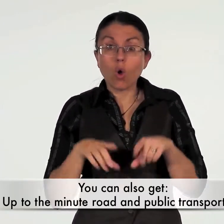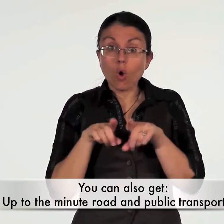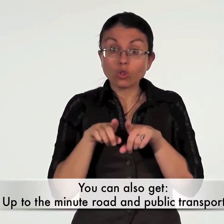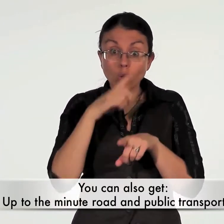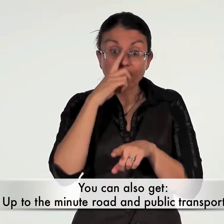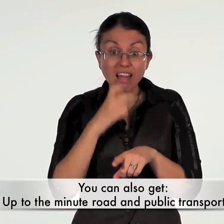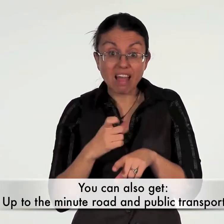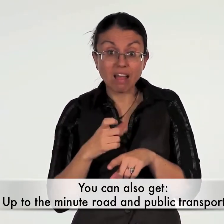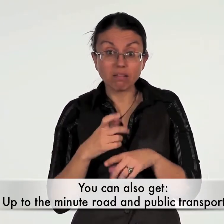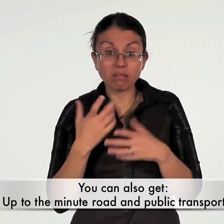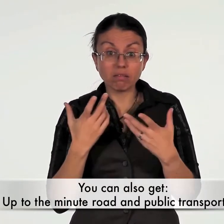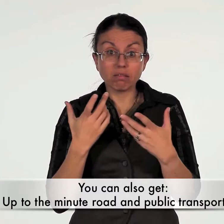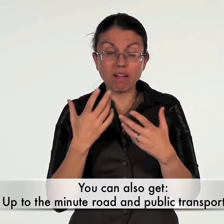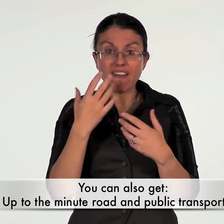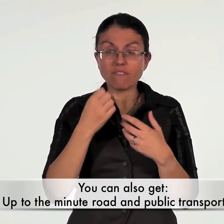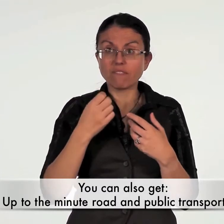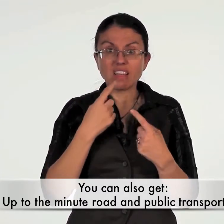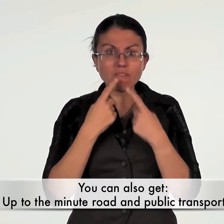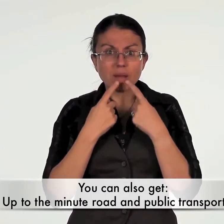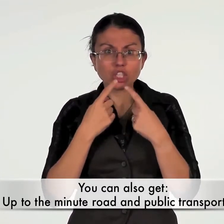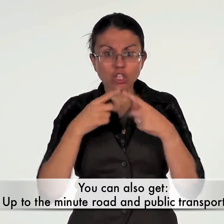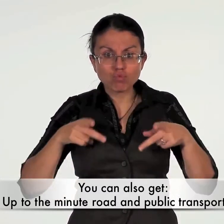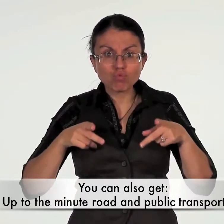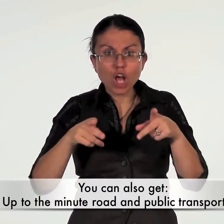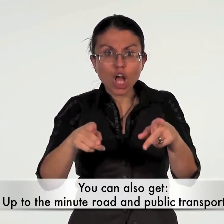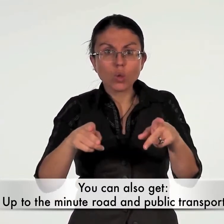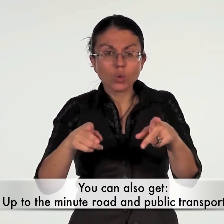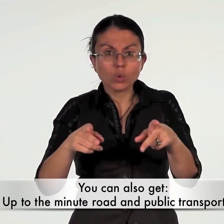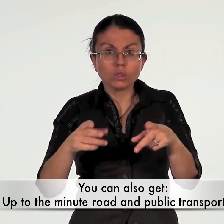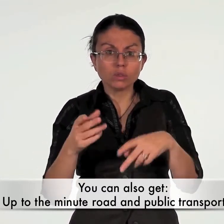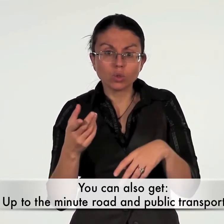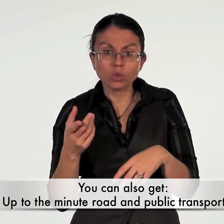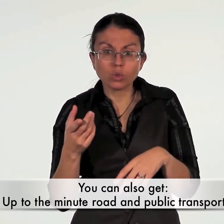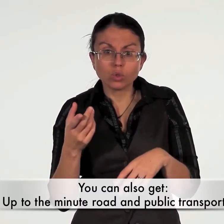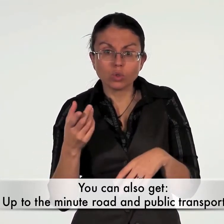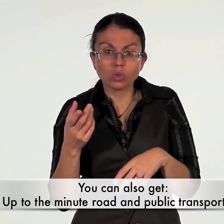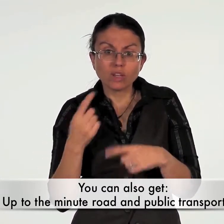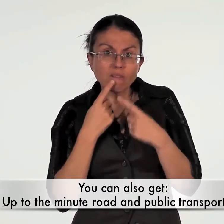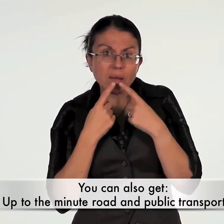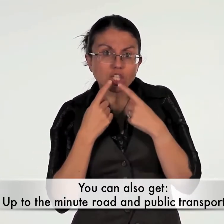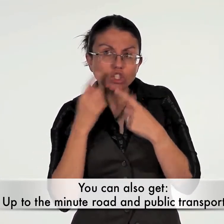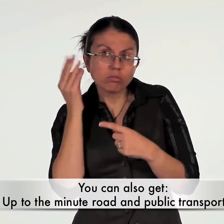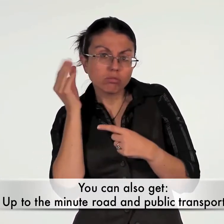you can also get up to the minute road and public transport travel you